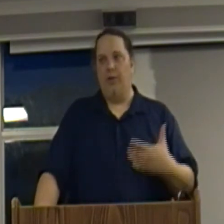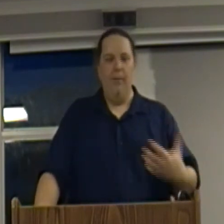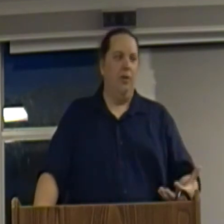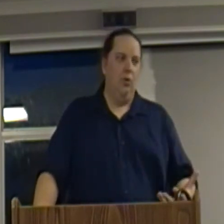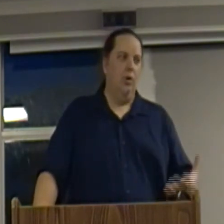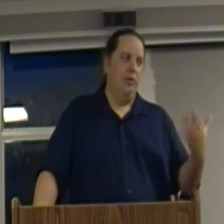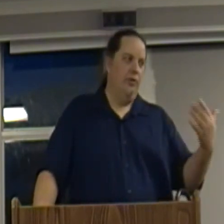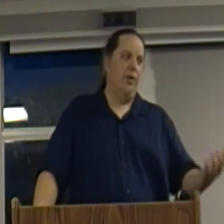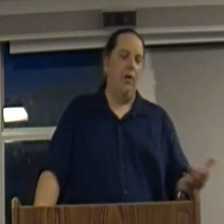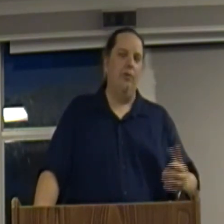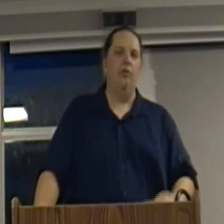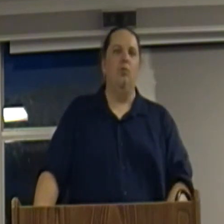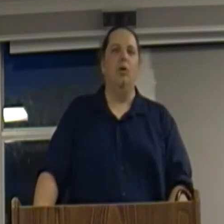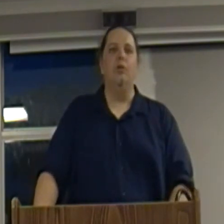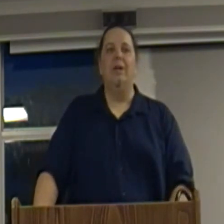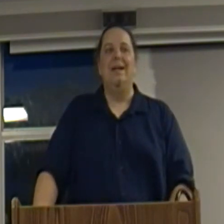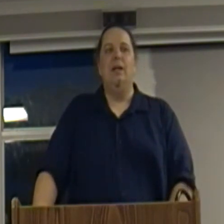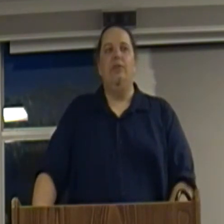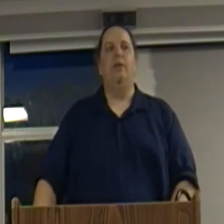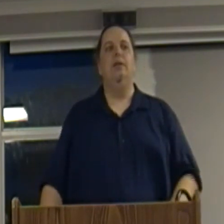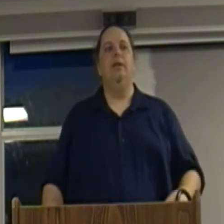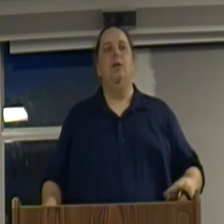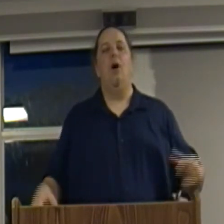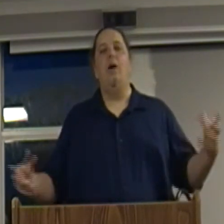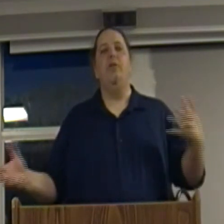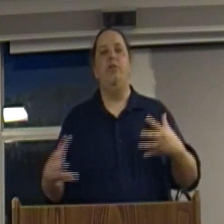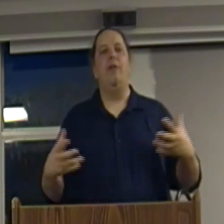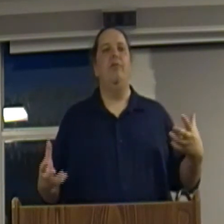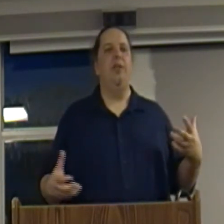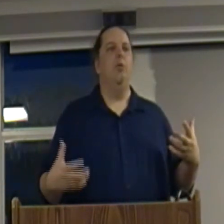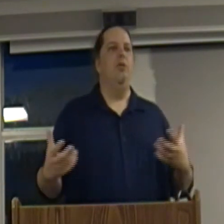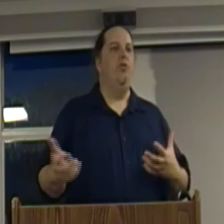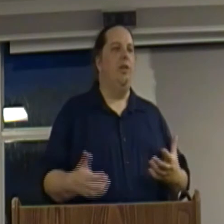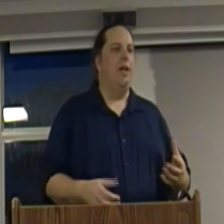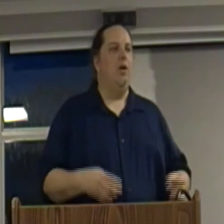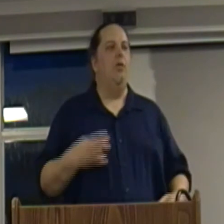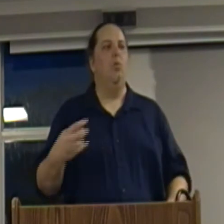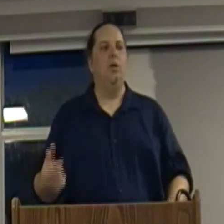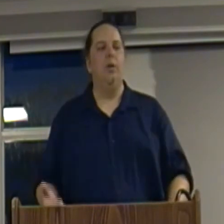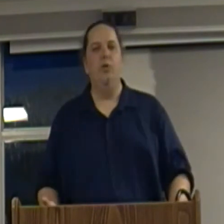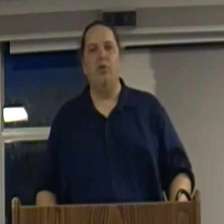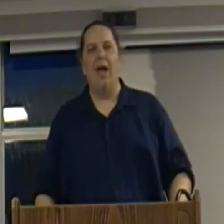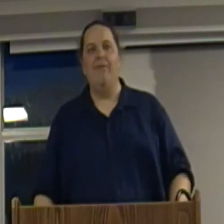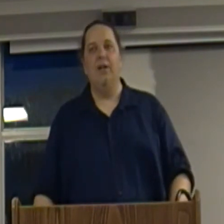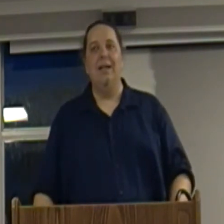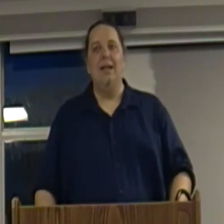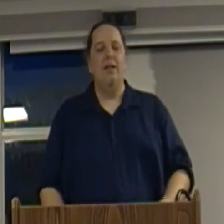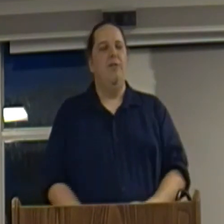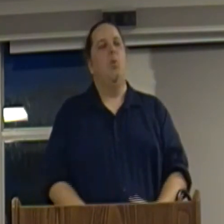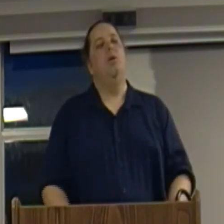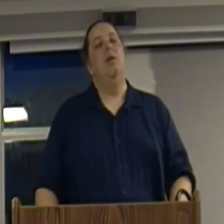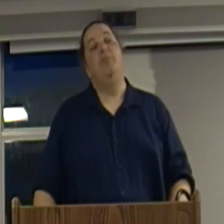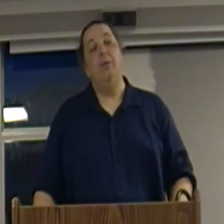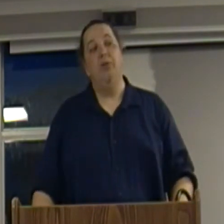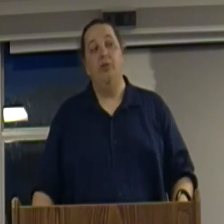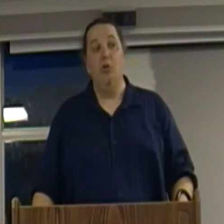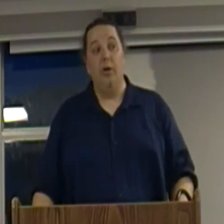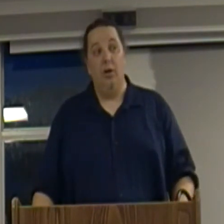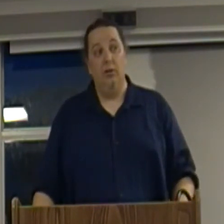because I am the Lord, and this is how our system works. Suddenly, all the stuff that they were used to getting, all the work they were used to having, there weren't enough people to do it all.